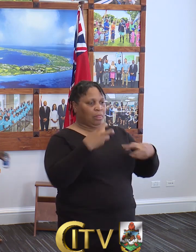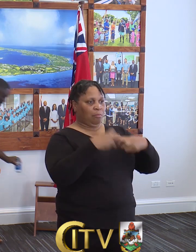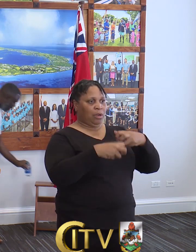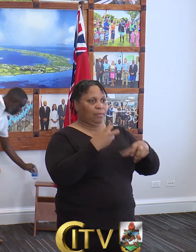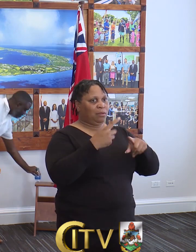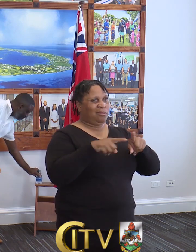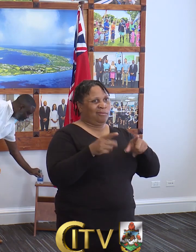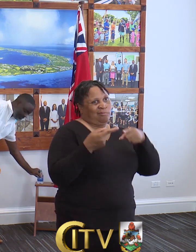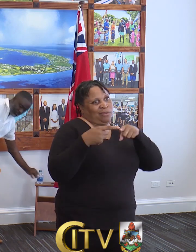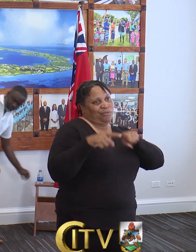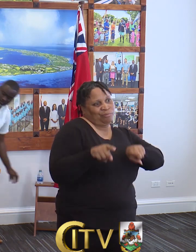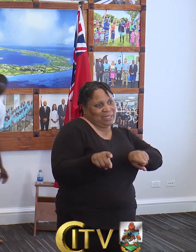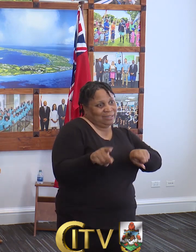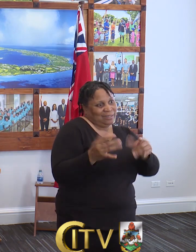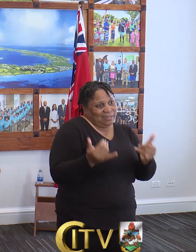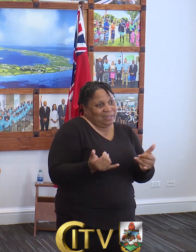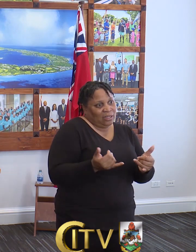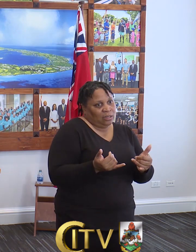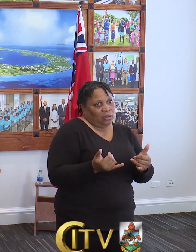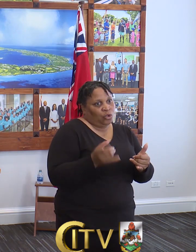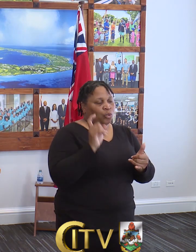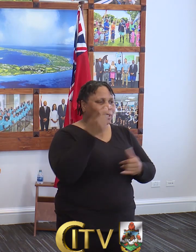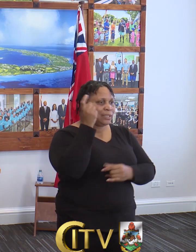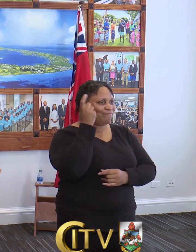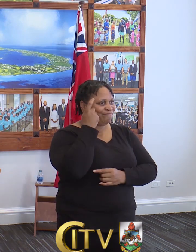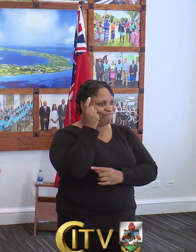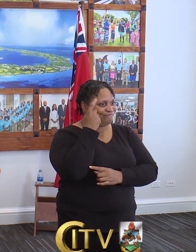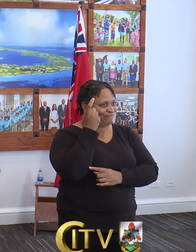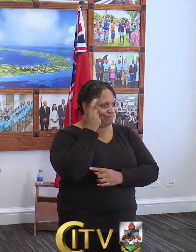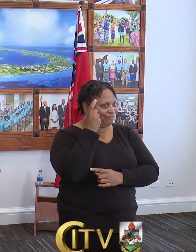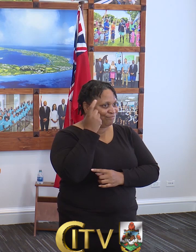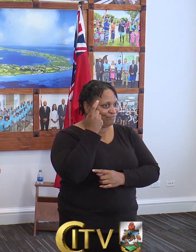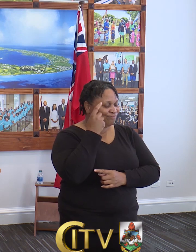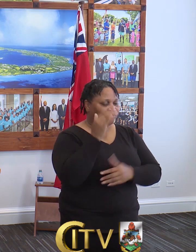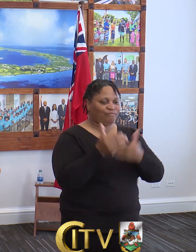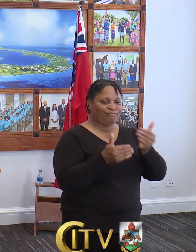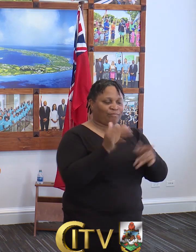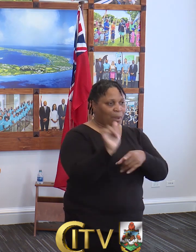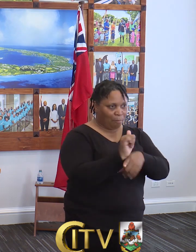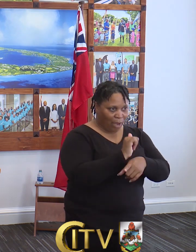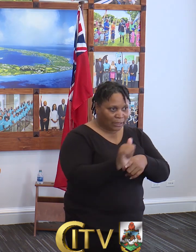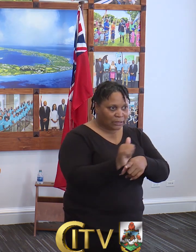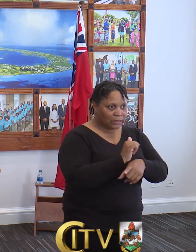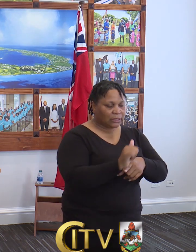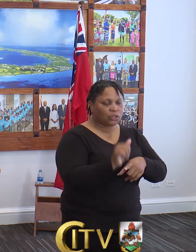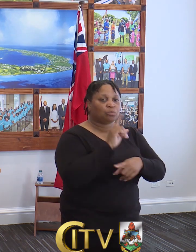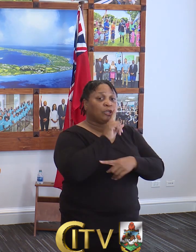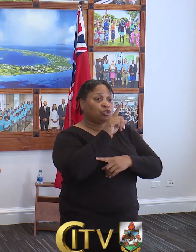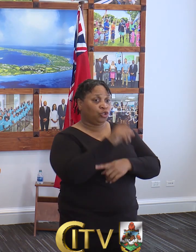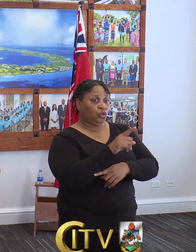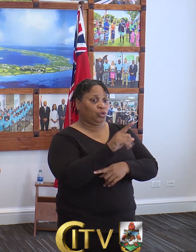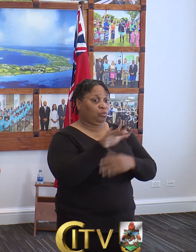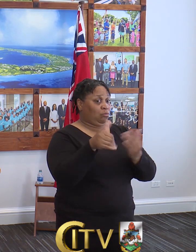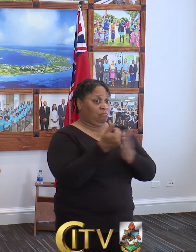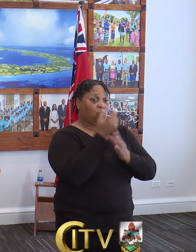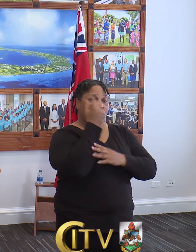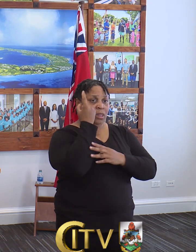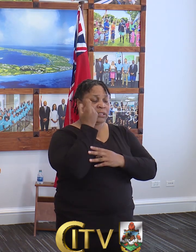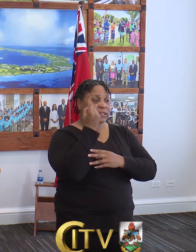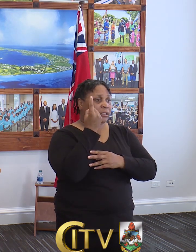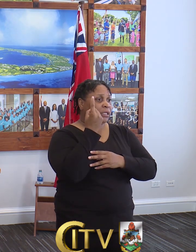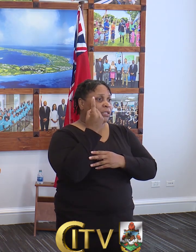in the meantime, we have to take sensible measures. So what I want to make sure that we all understand